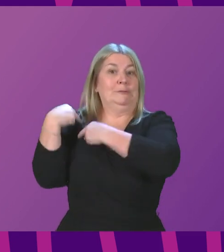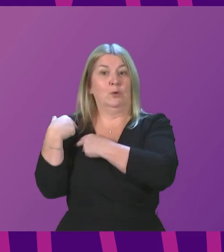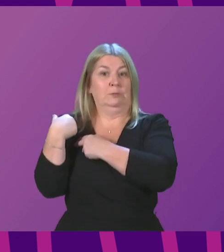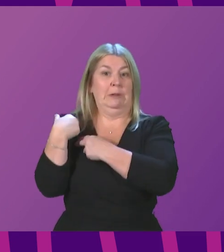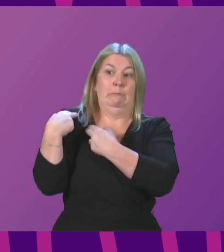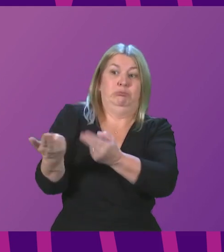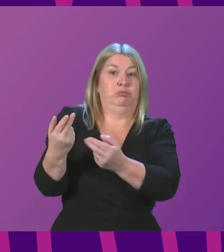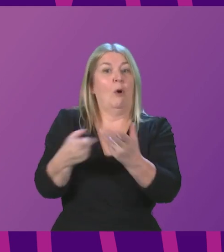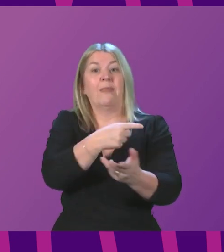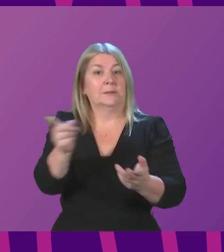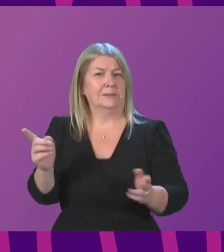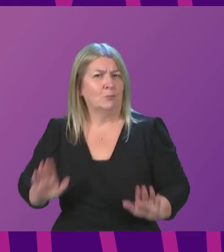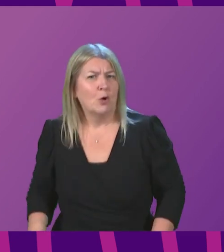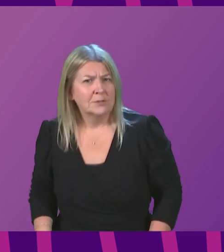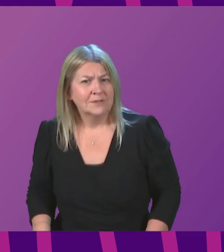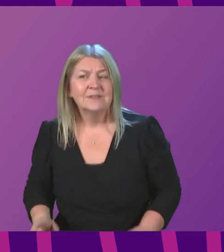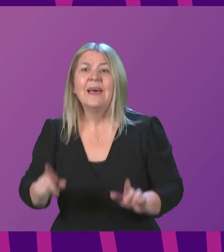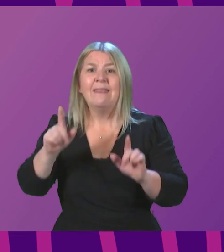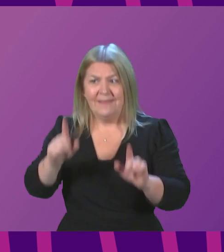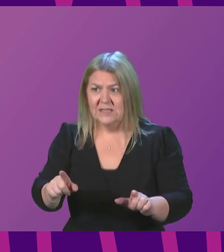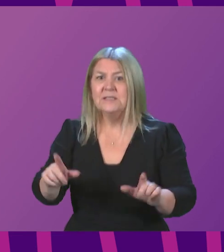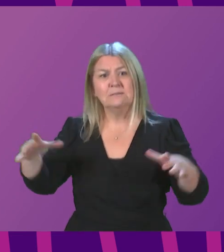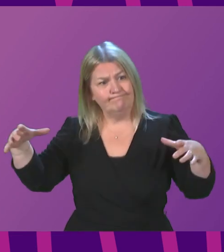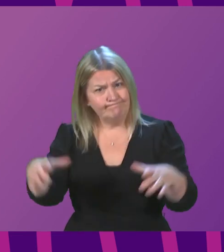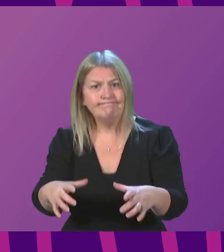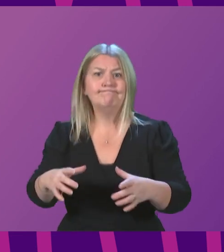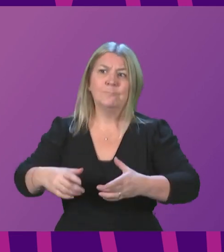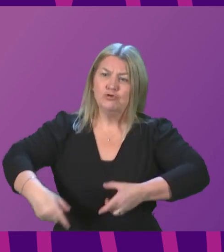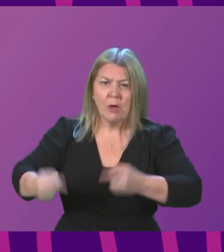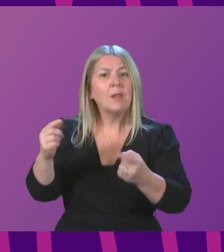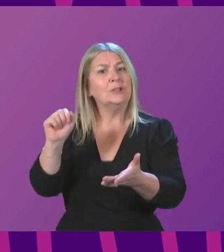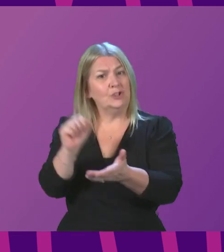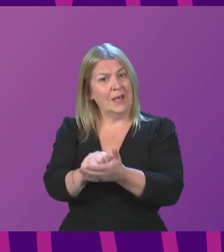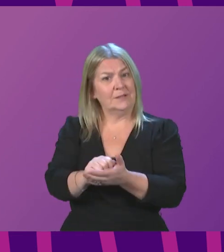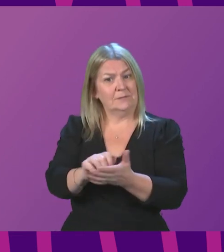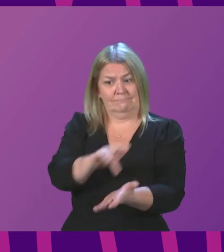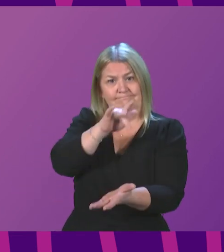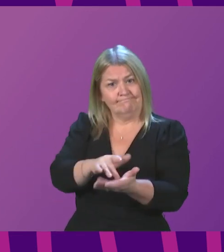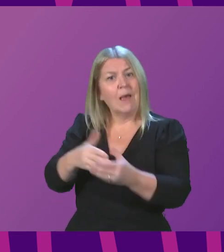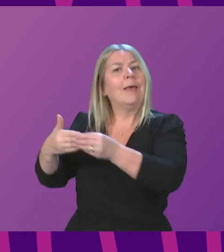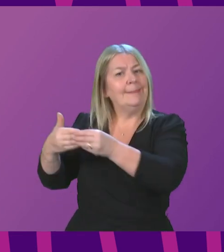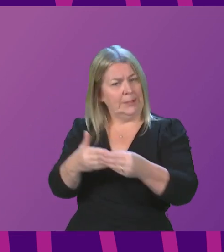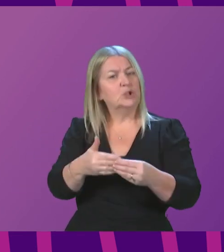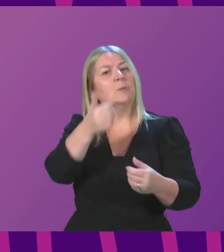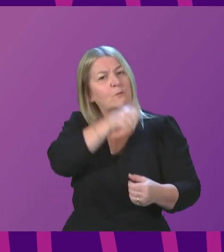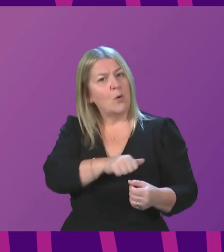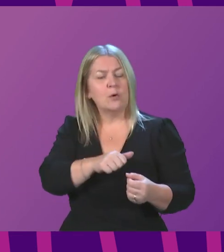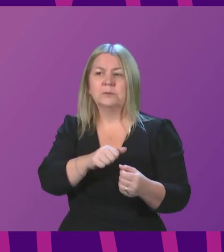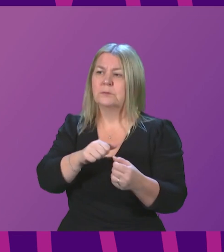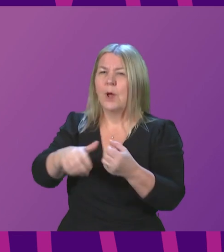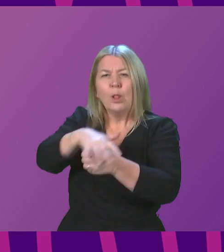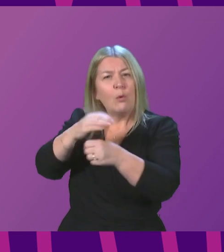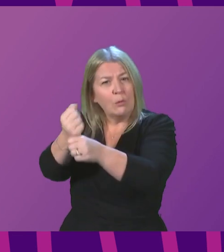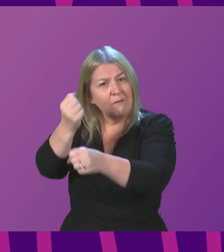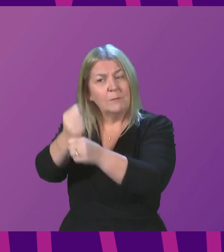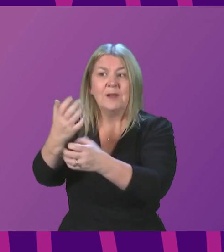anyone. This is a collective challenge. Central government has a leadership obligation. Local government has a big obligation here,